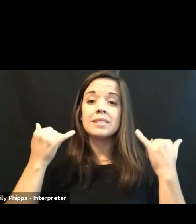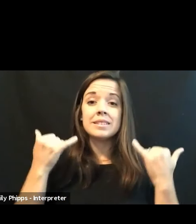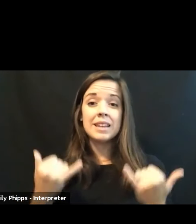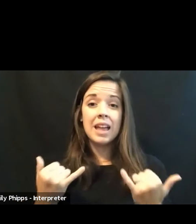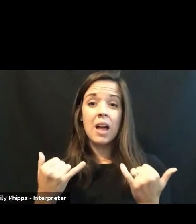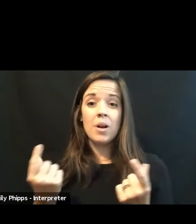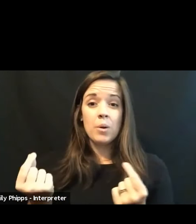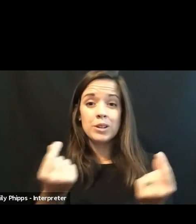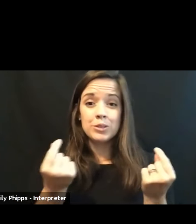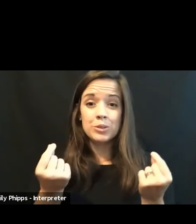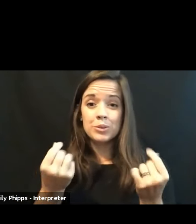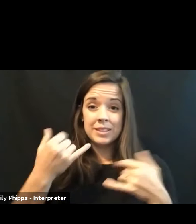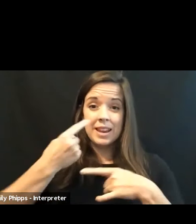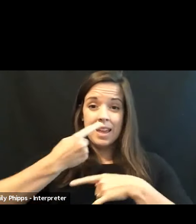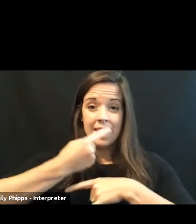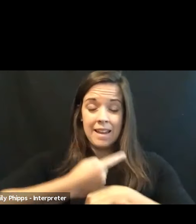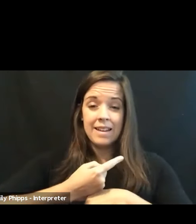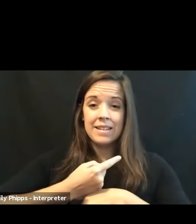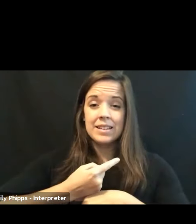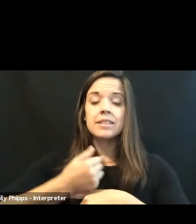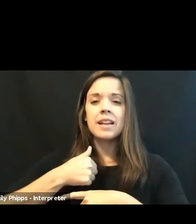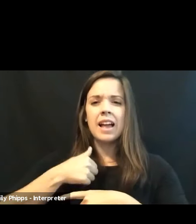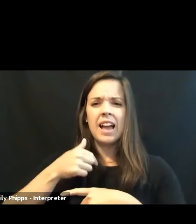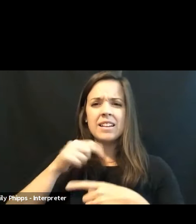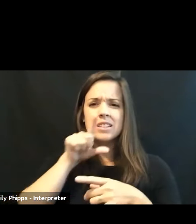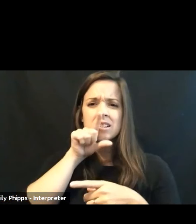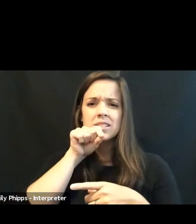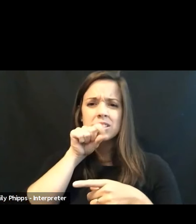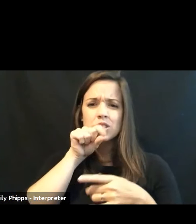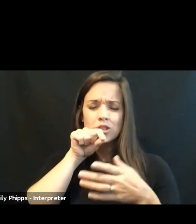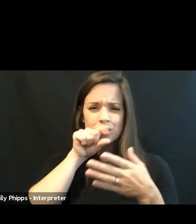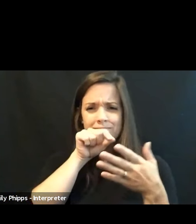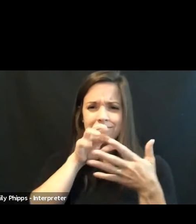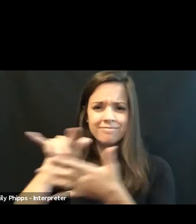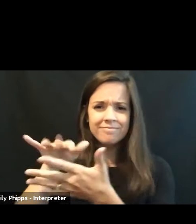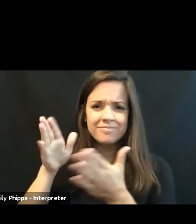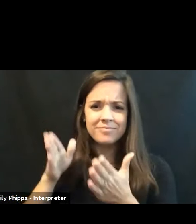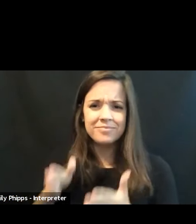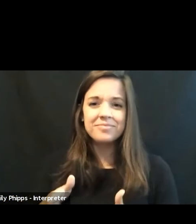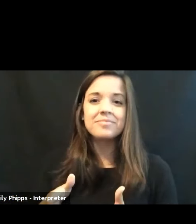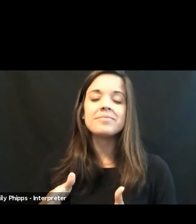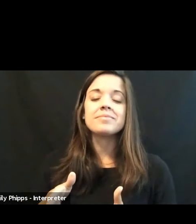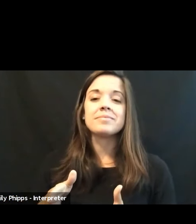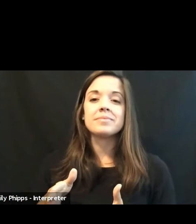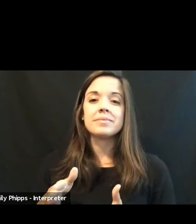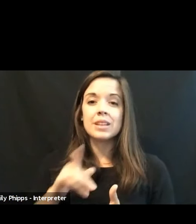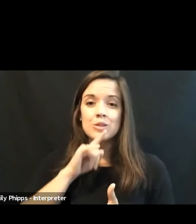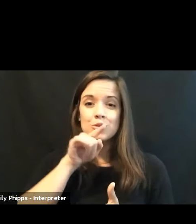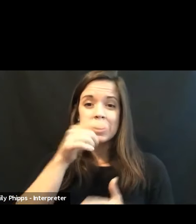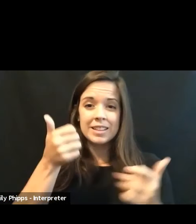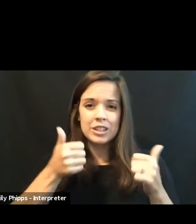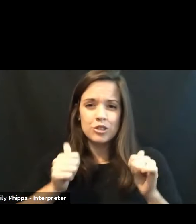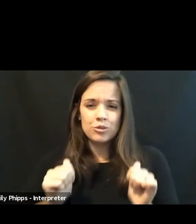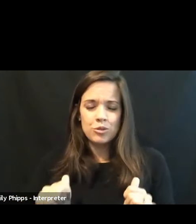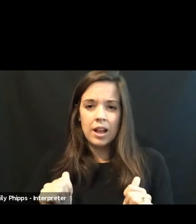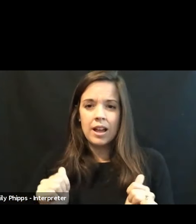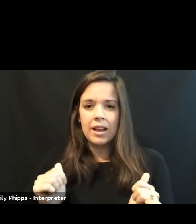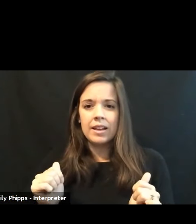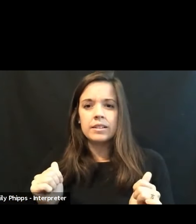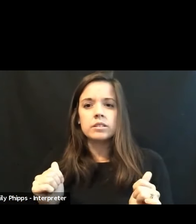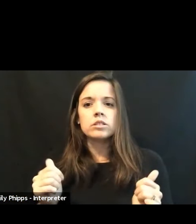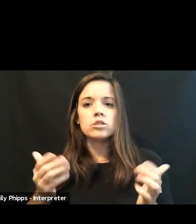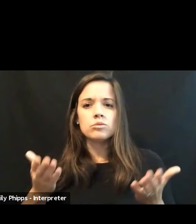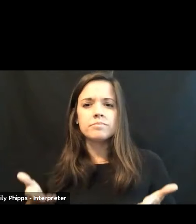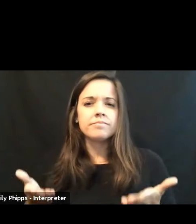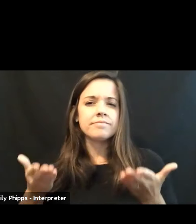today as an ornithologist, as a bird brain, is really to try to bring forward some points through birds.